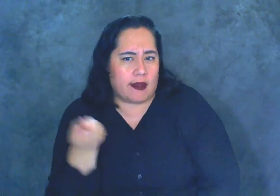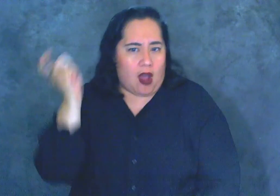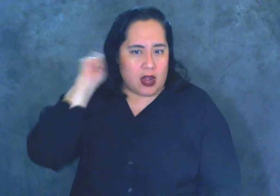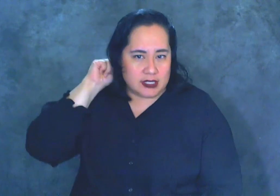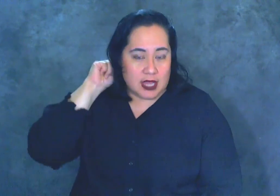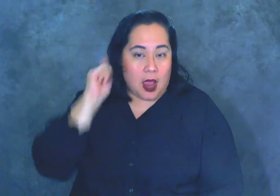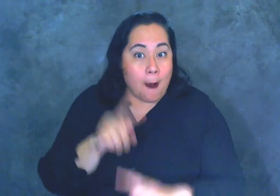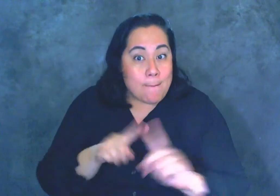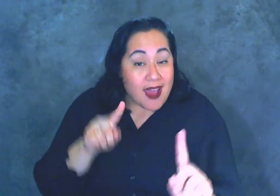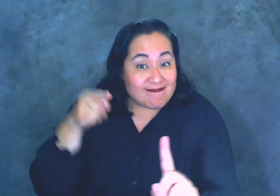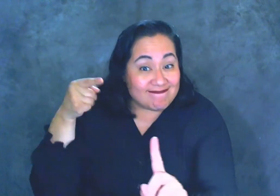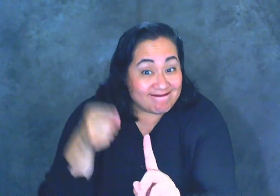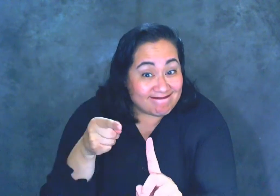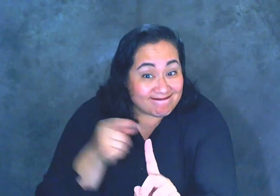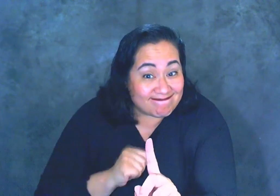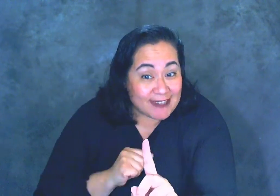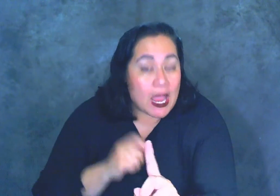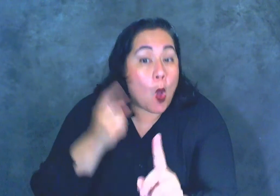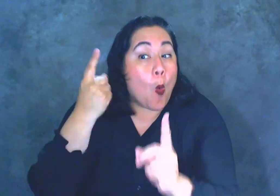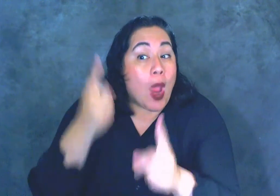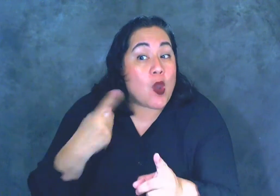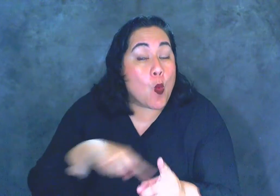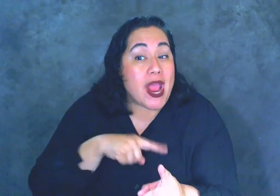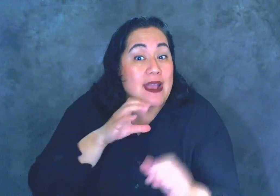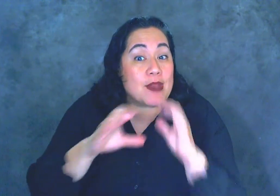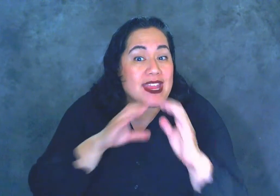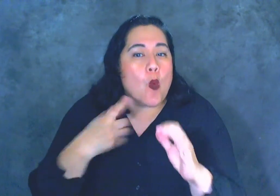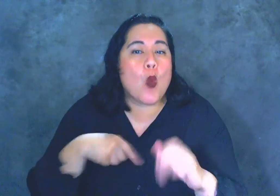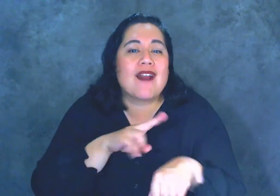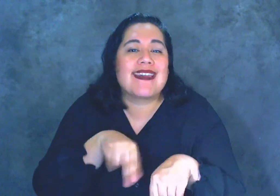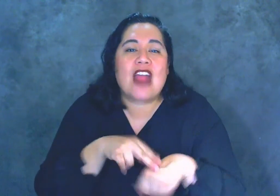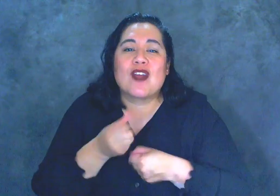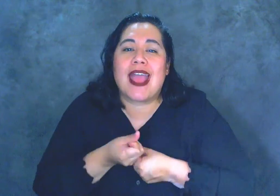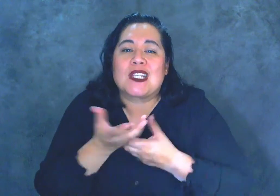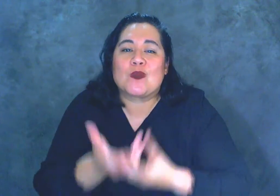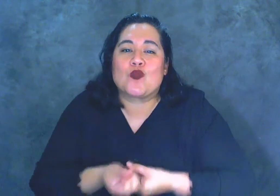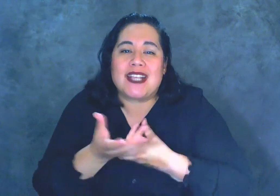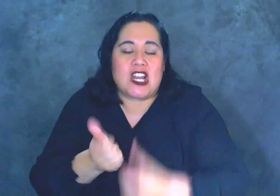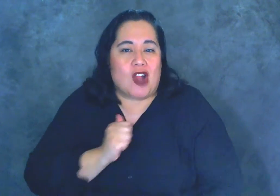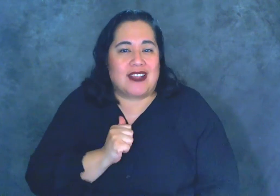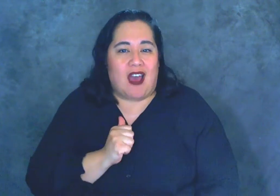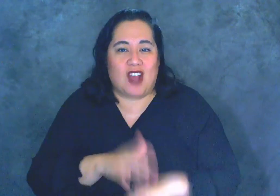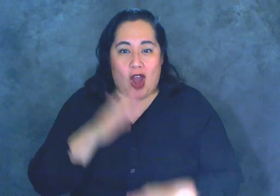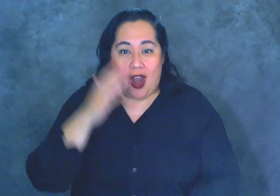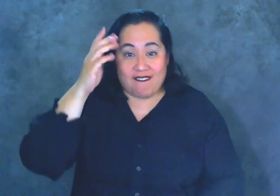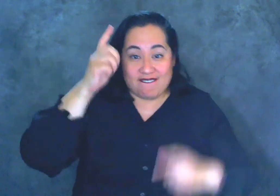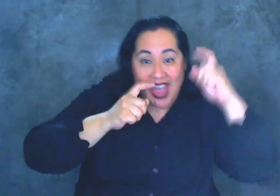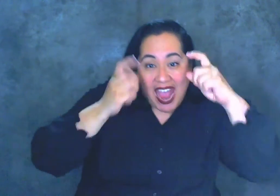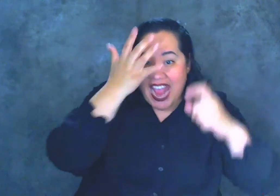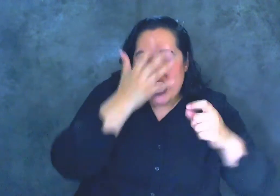the thing. When we communicate, we're naturally expressing ourselves on our face, with our gestures, with our